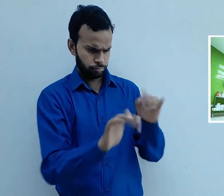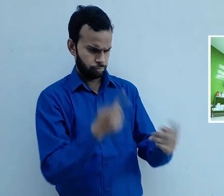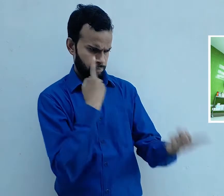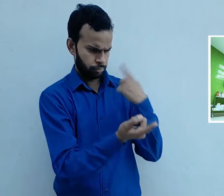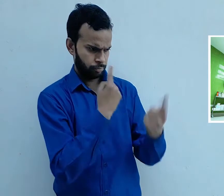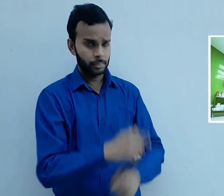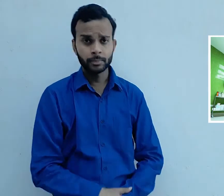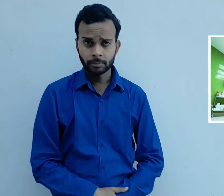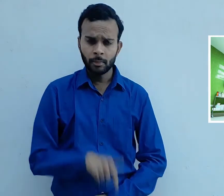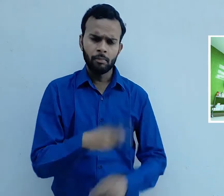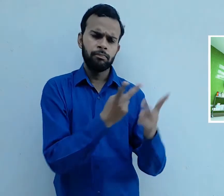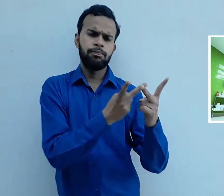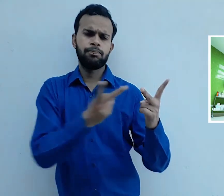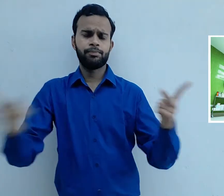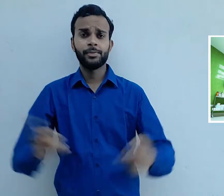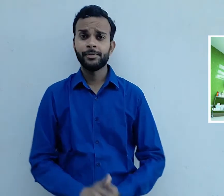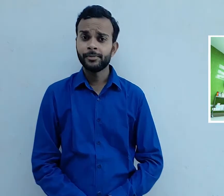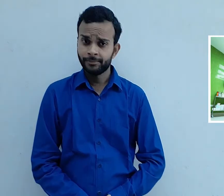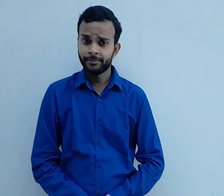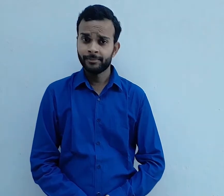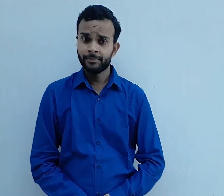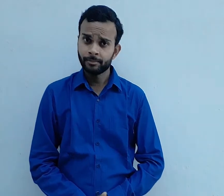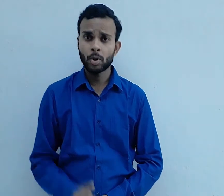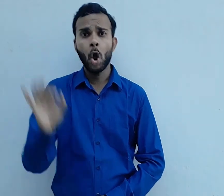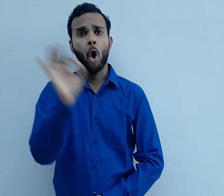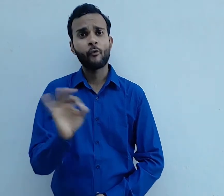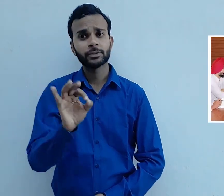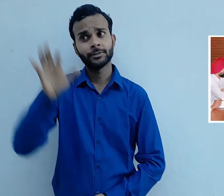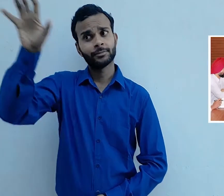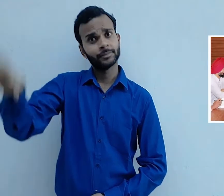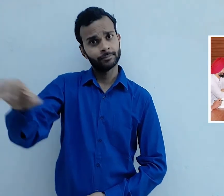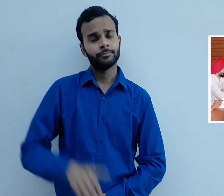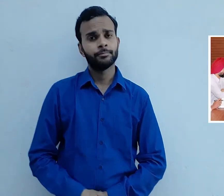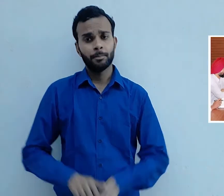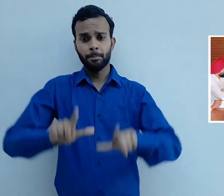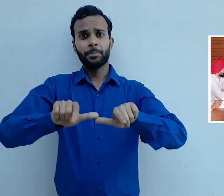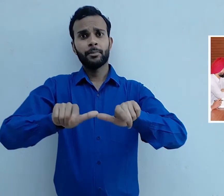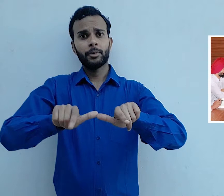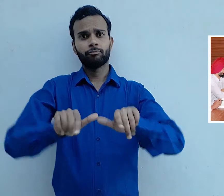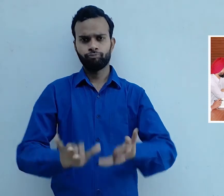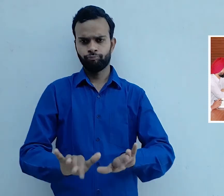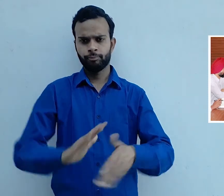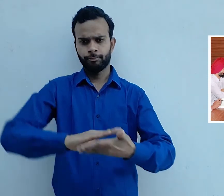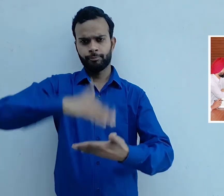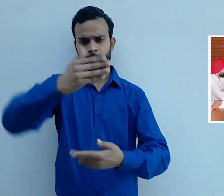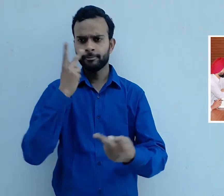mental illness of the patient. This way computers are used for various purposes in hospitals. In offices,